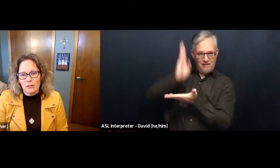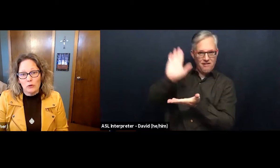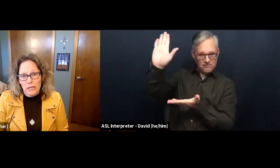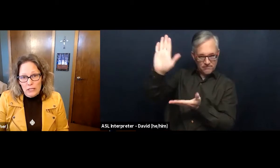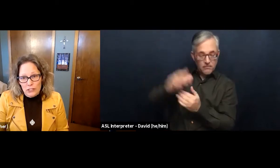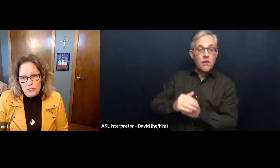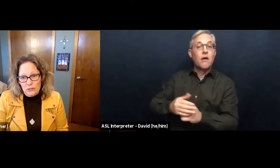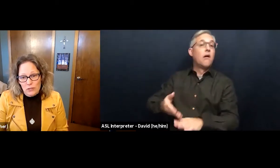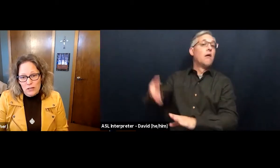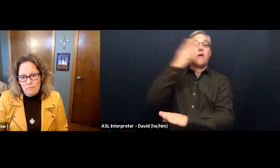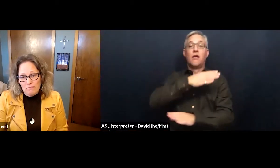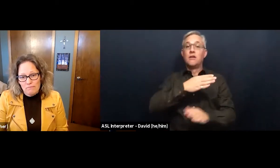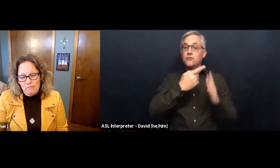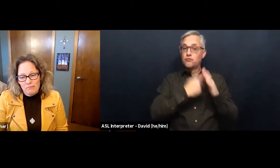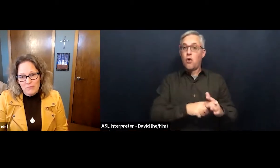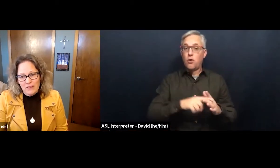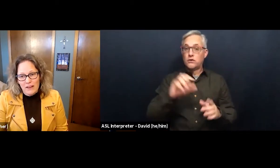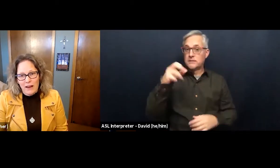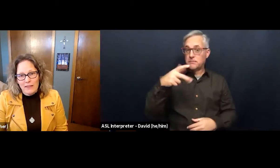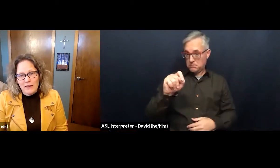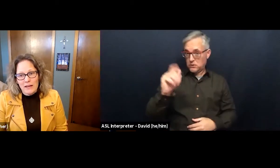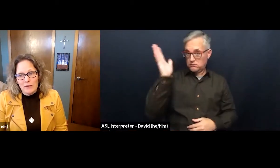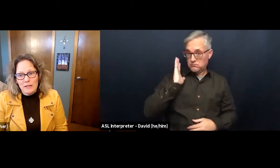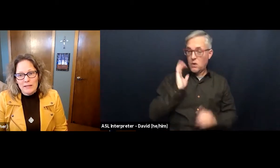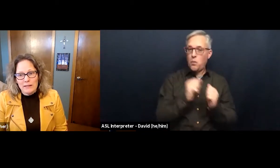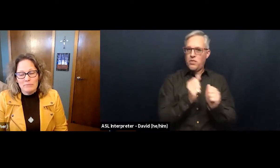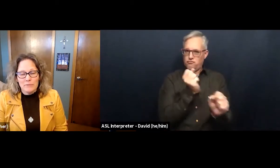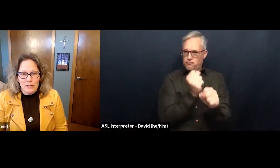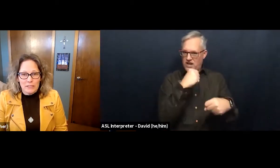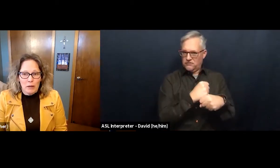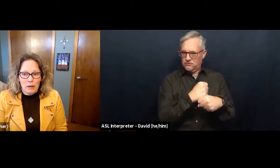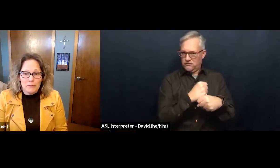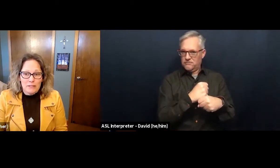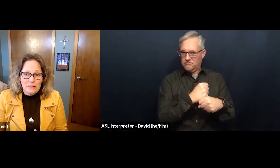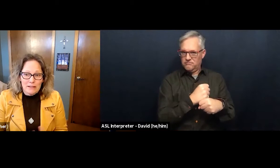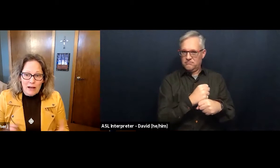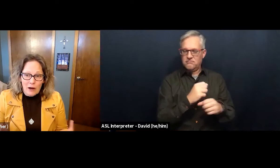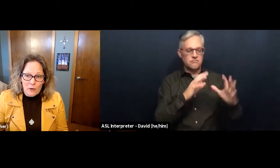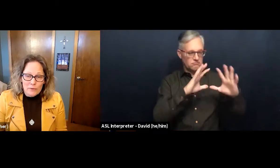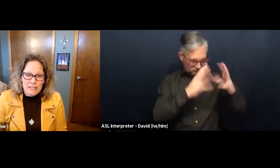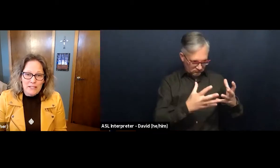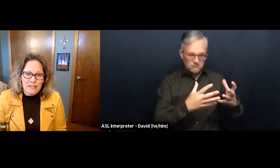the creation story. And then we talked about how sin